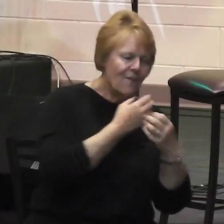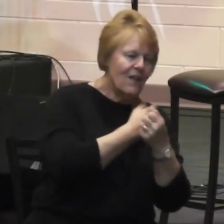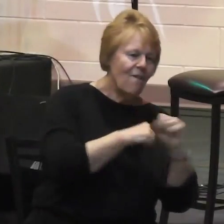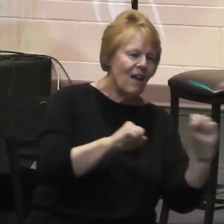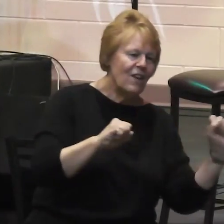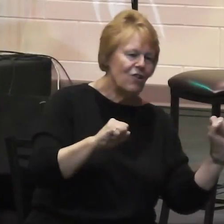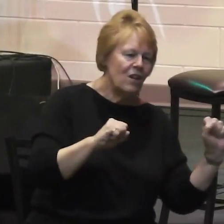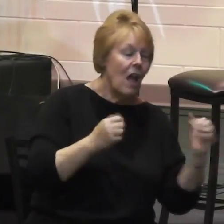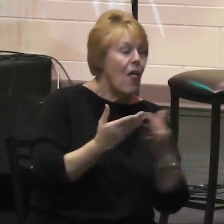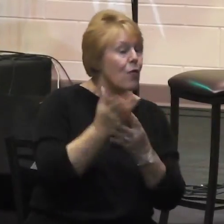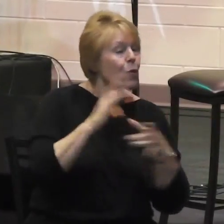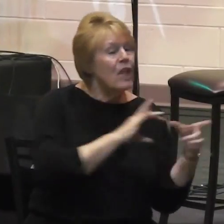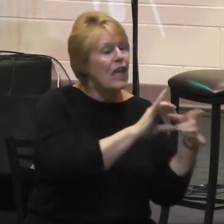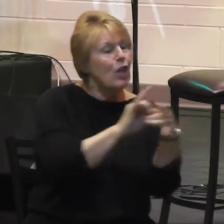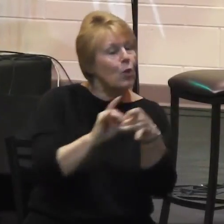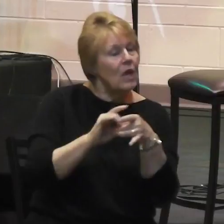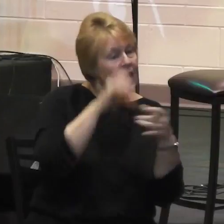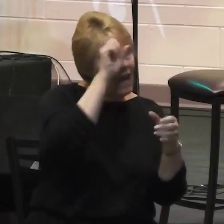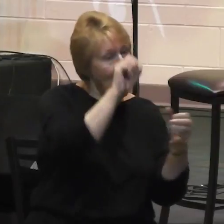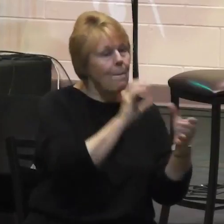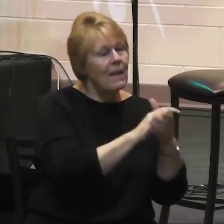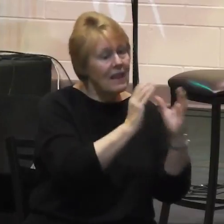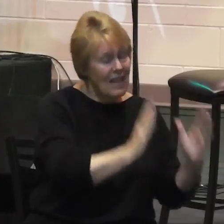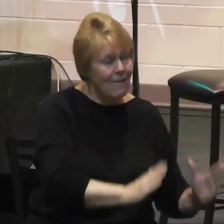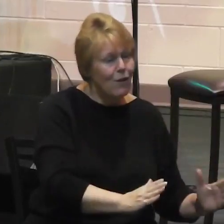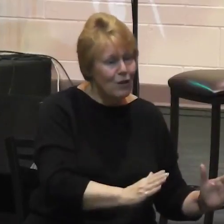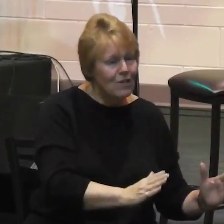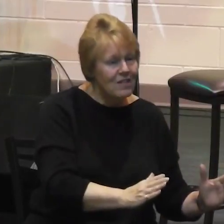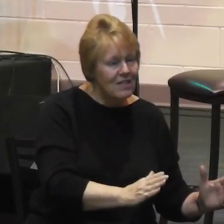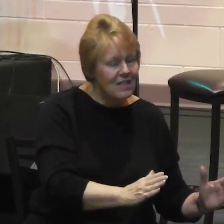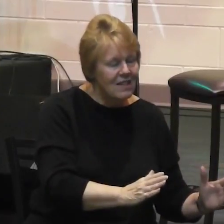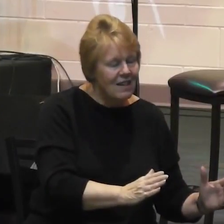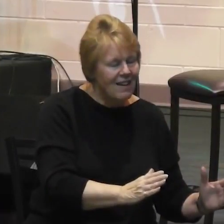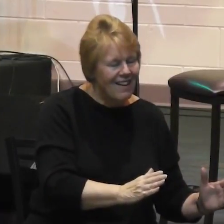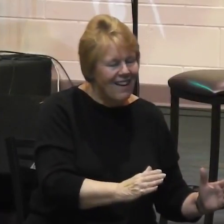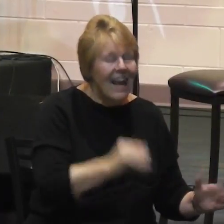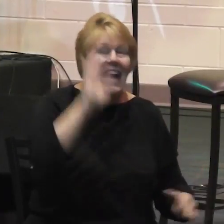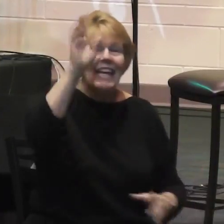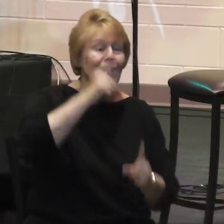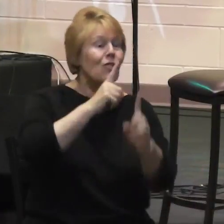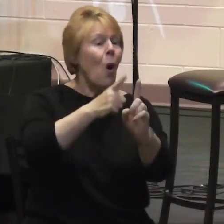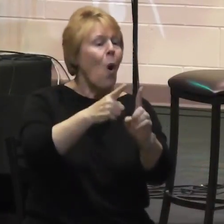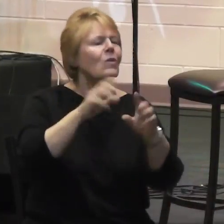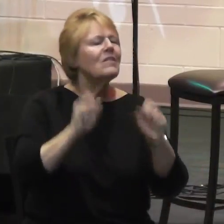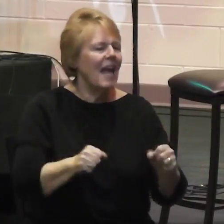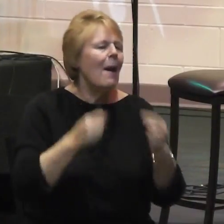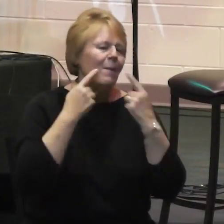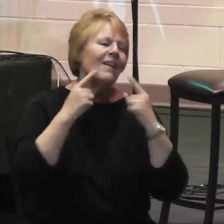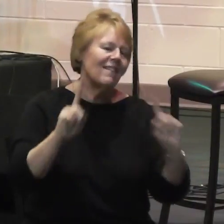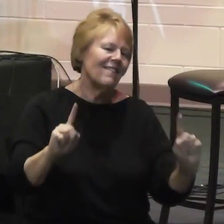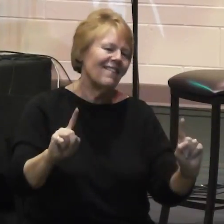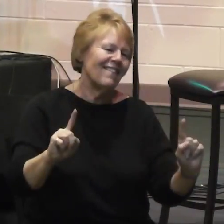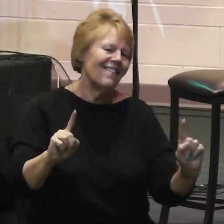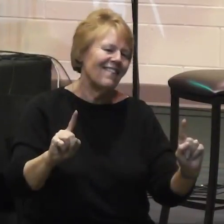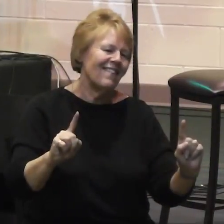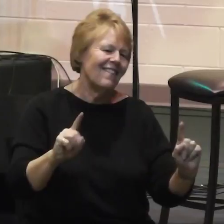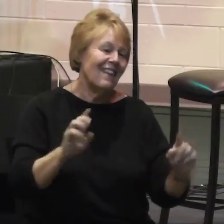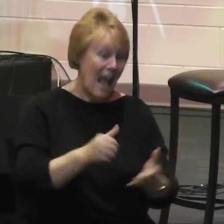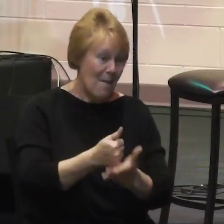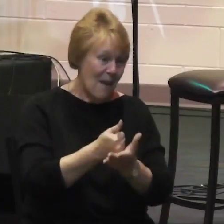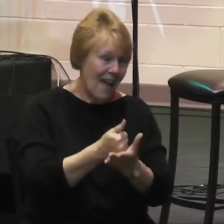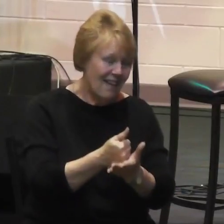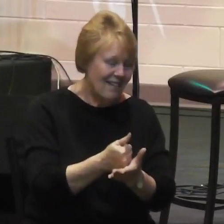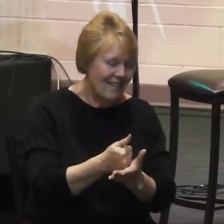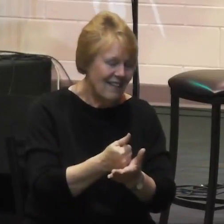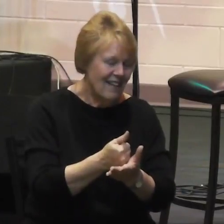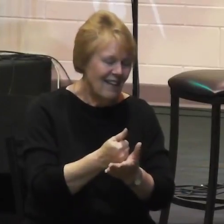unity of believers the purpose and the mission of our master can be accomplished. Amen? In verse 22 Christ says that